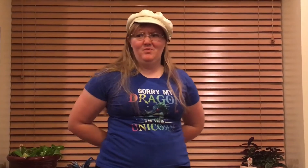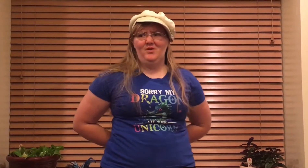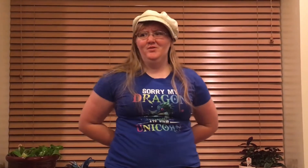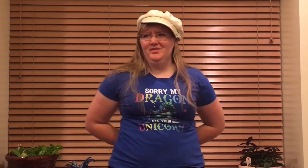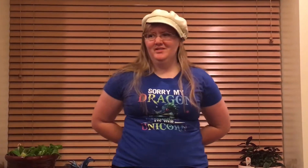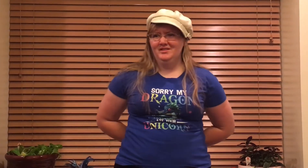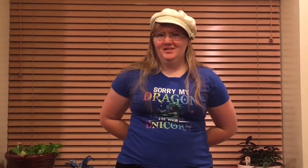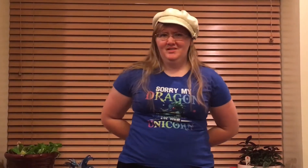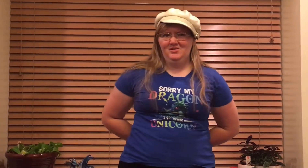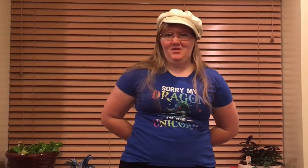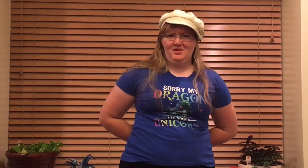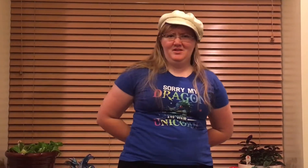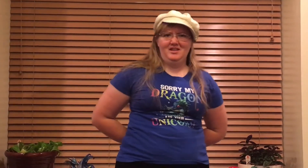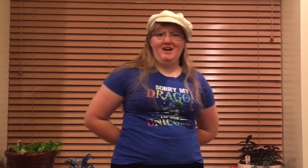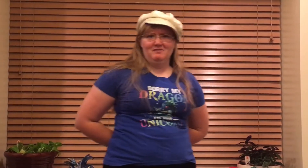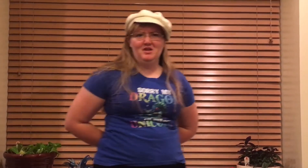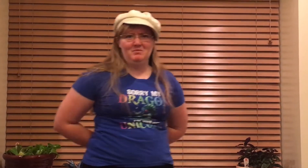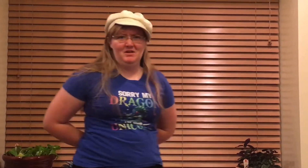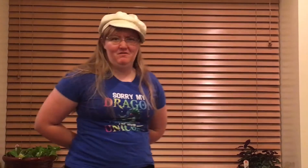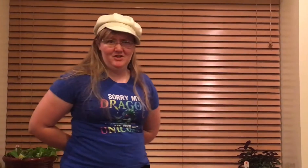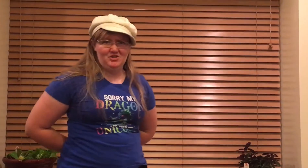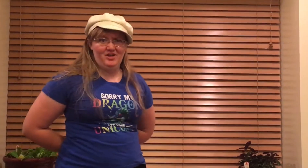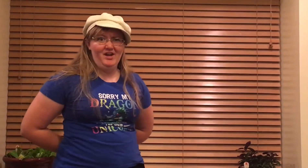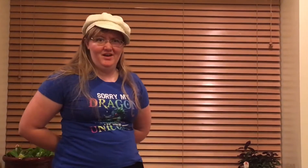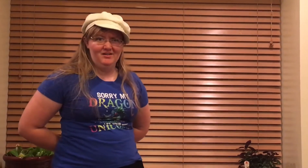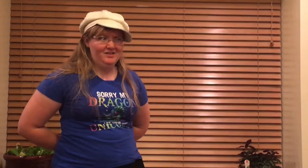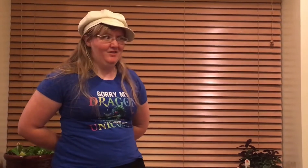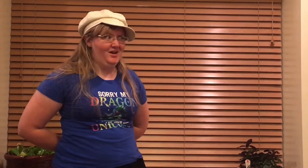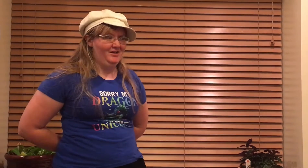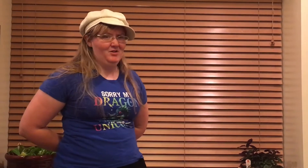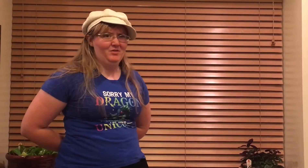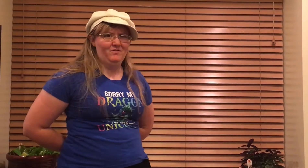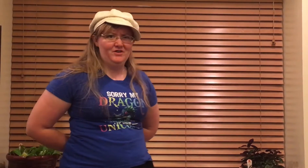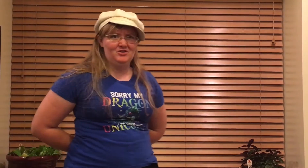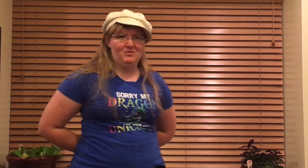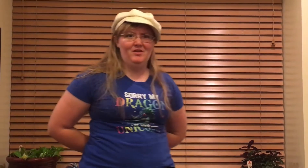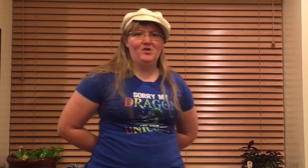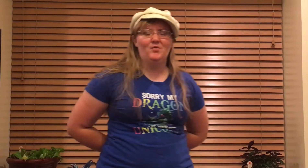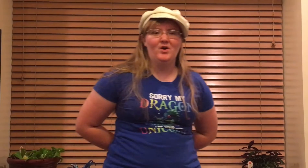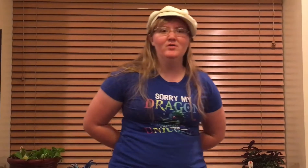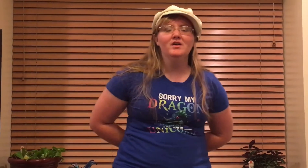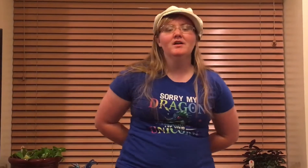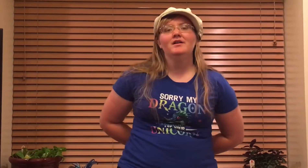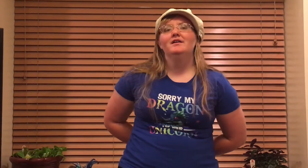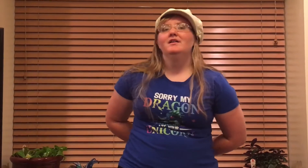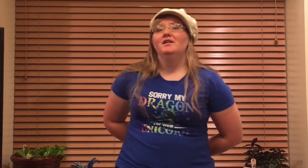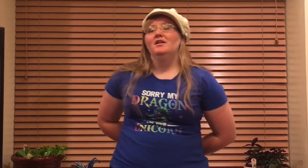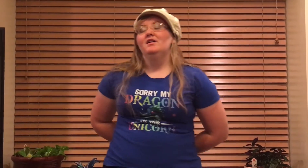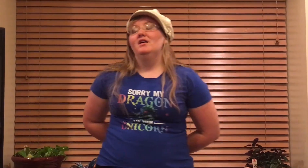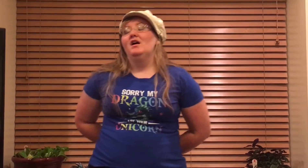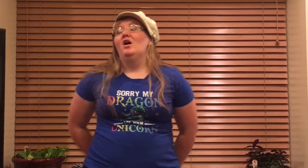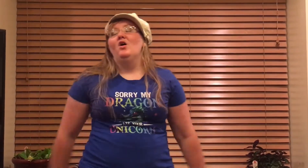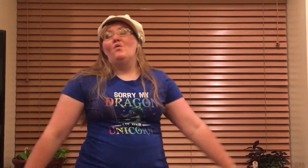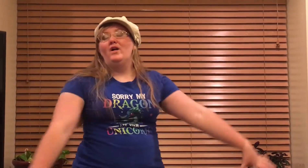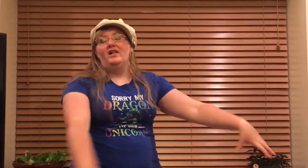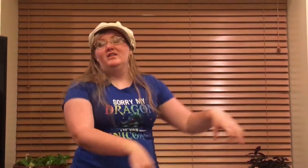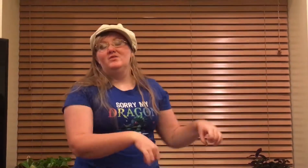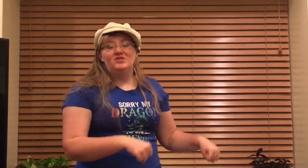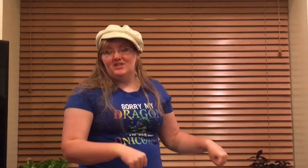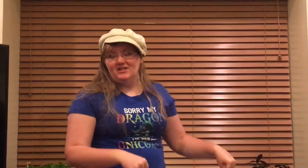road? You're not going to catch very many fish there. Even I know that fish don't live in a road. Well, you see,